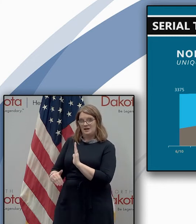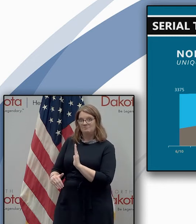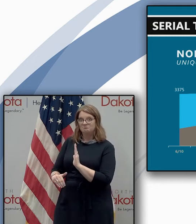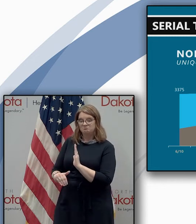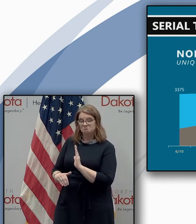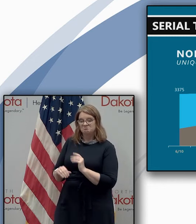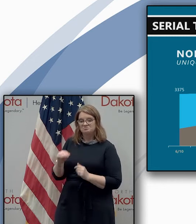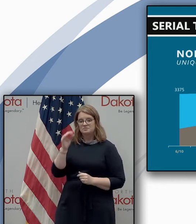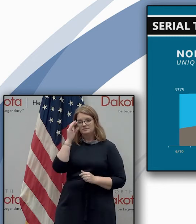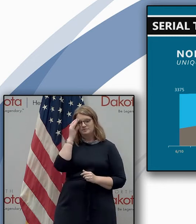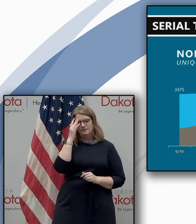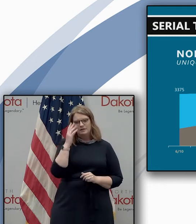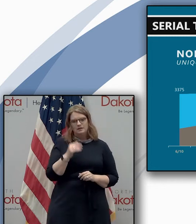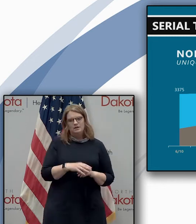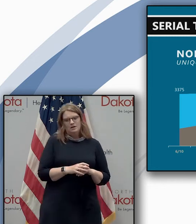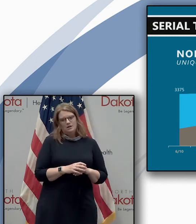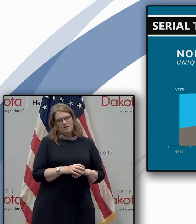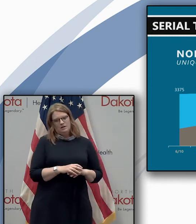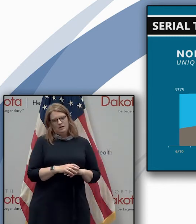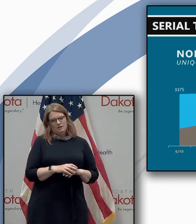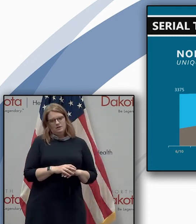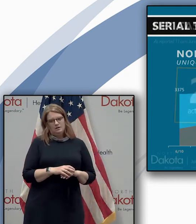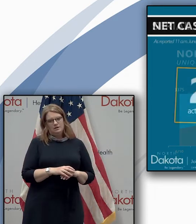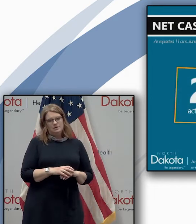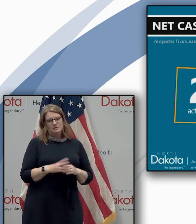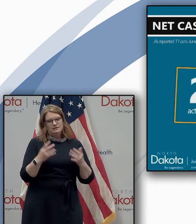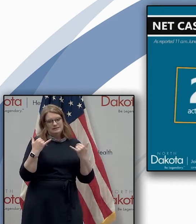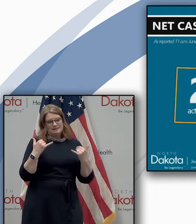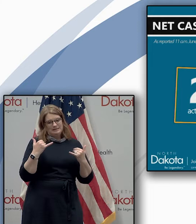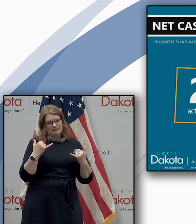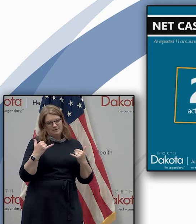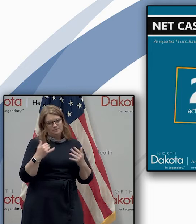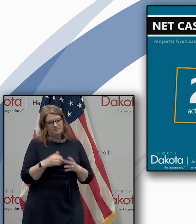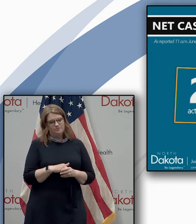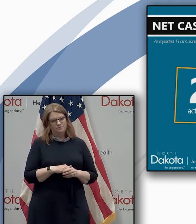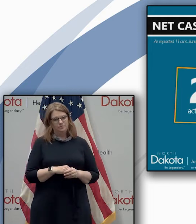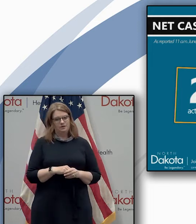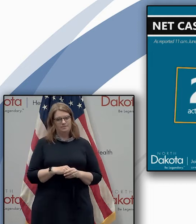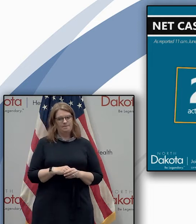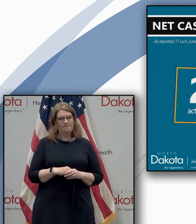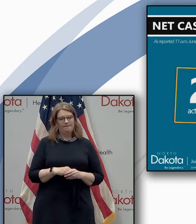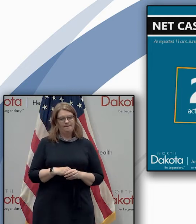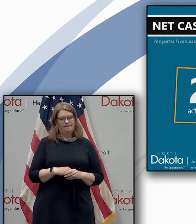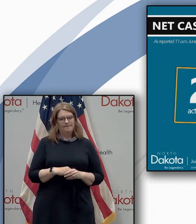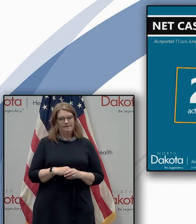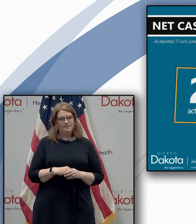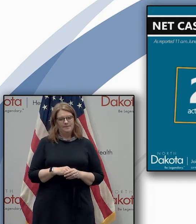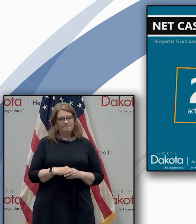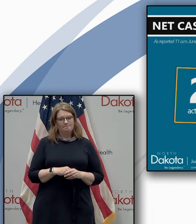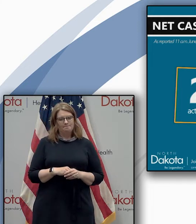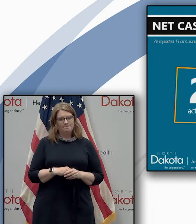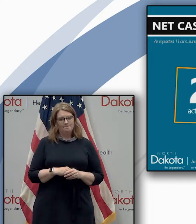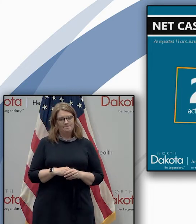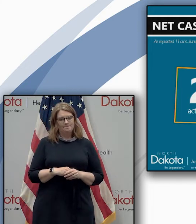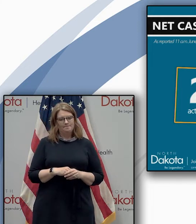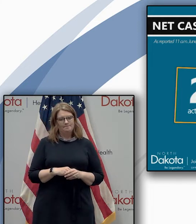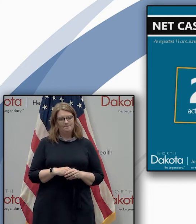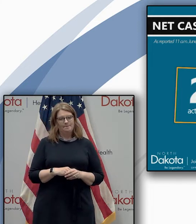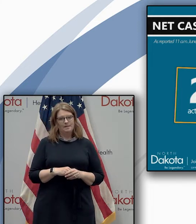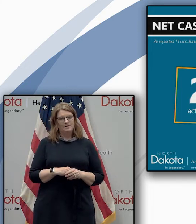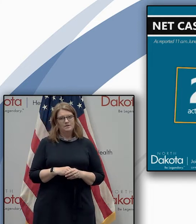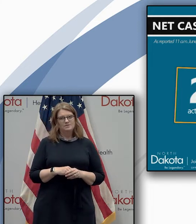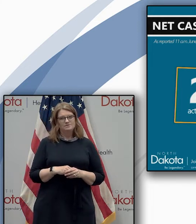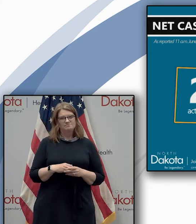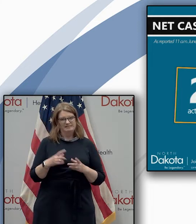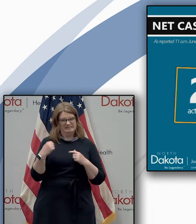when we take a look at that neck case breakdown with the over the last